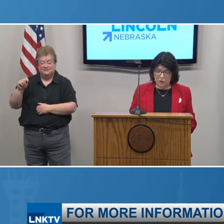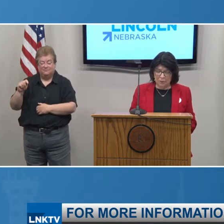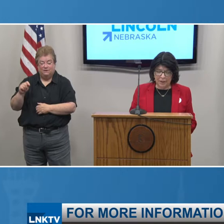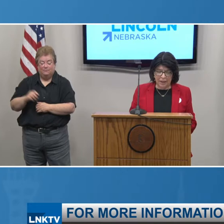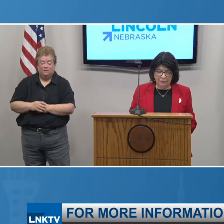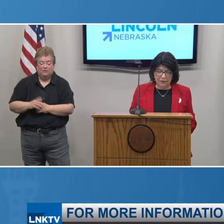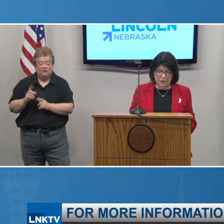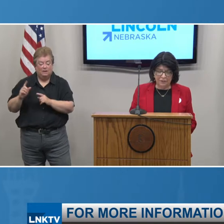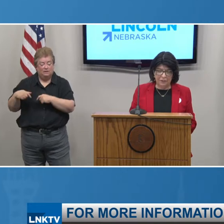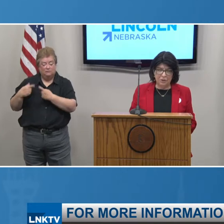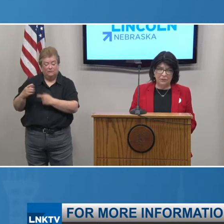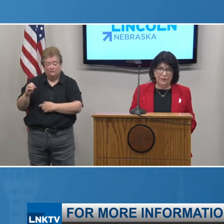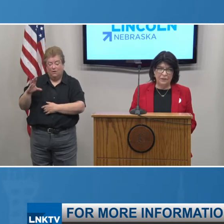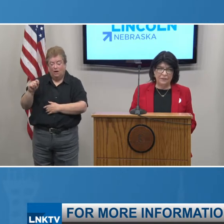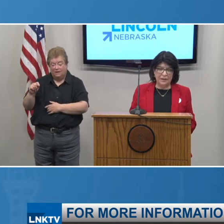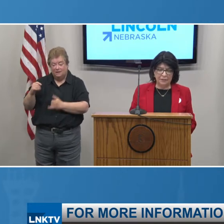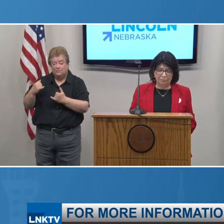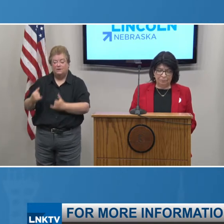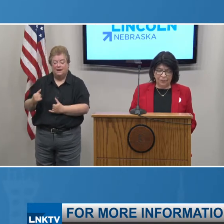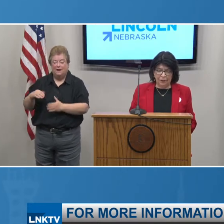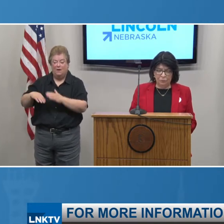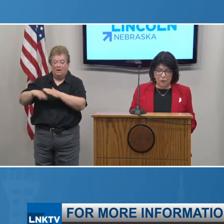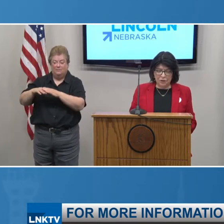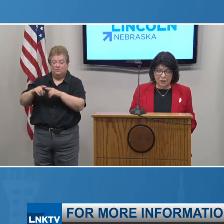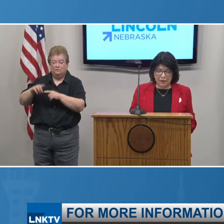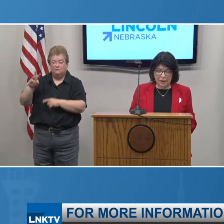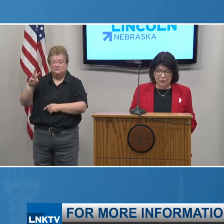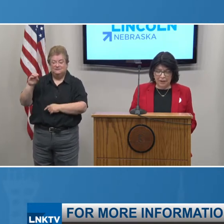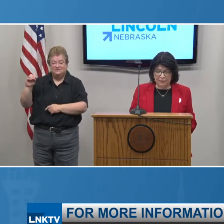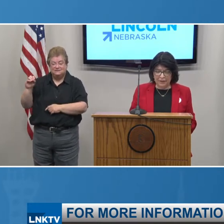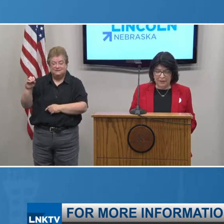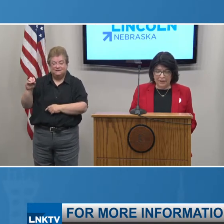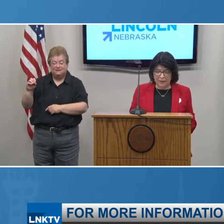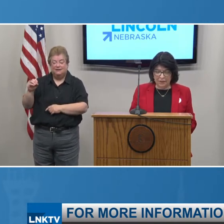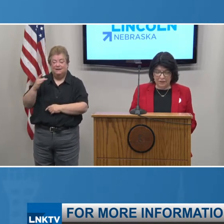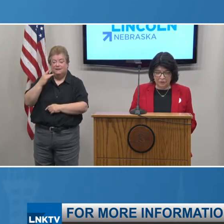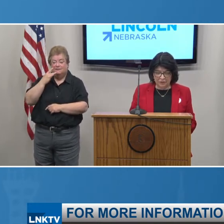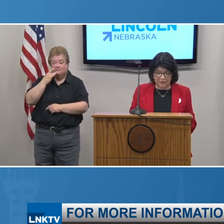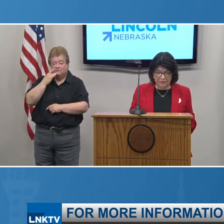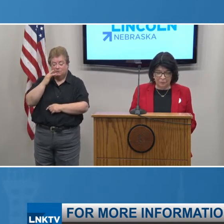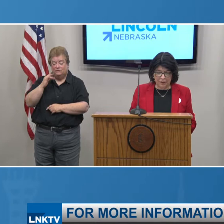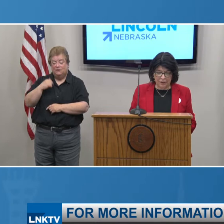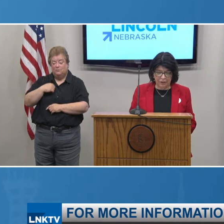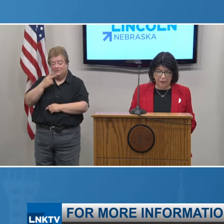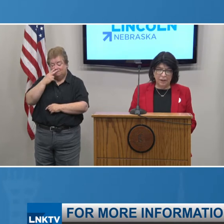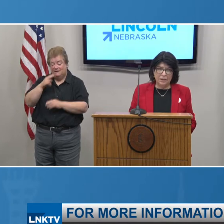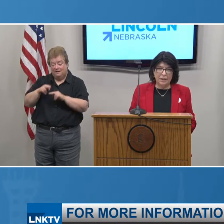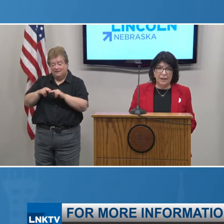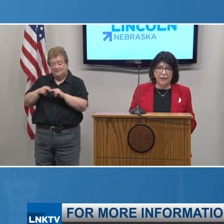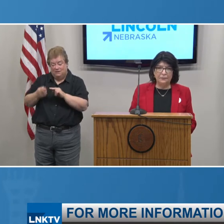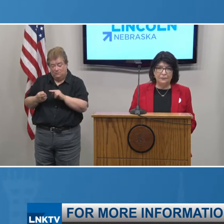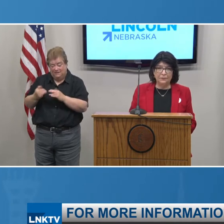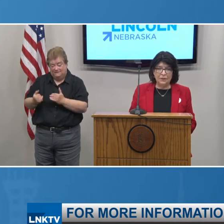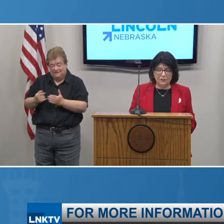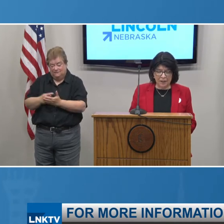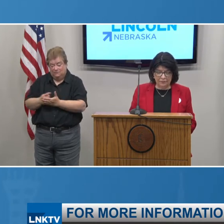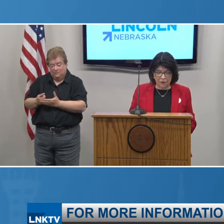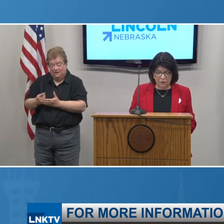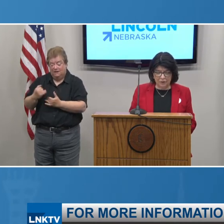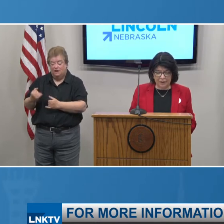far in October, the average is up to 60. Fortunately, we have seen a decrease this week. Today,